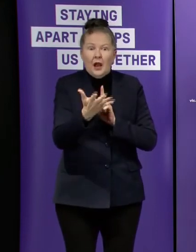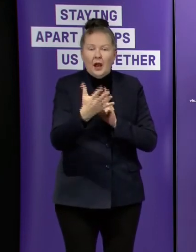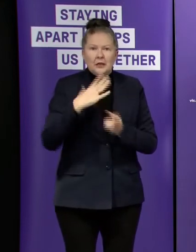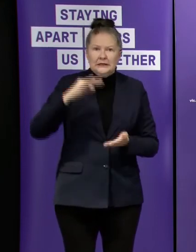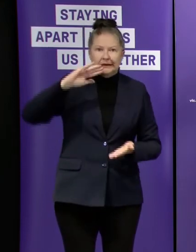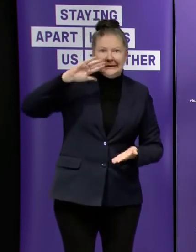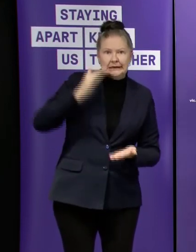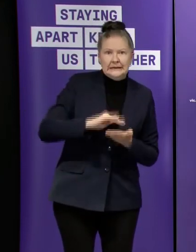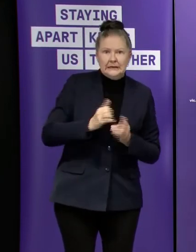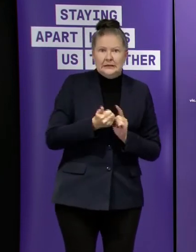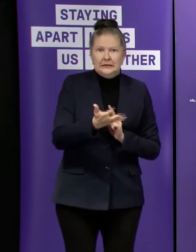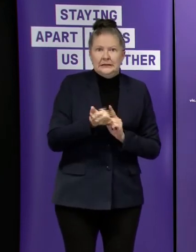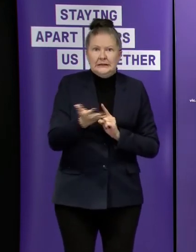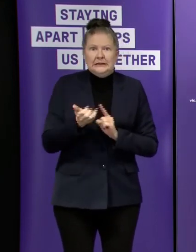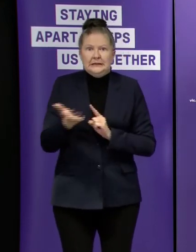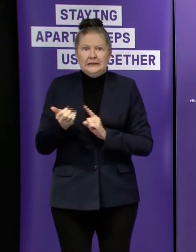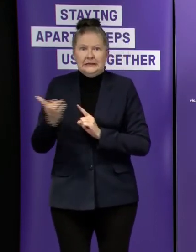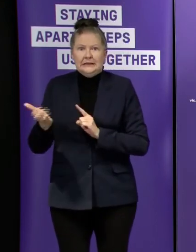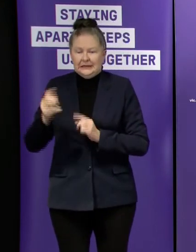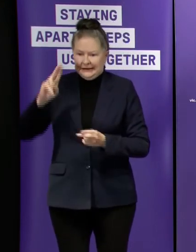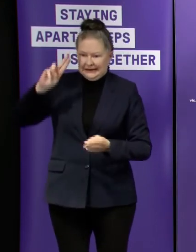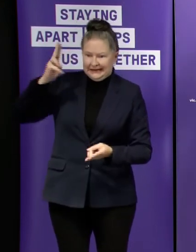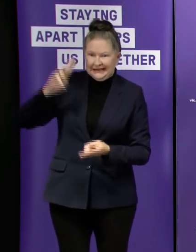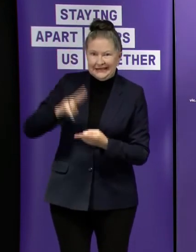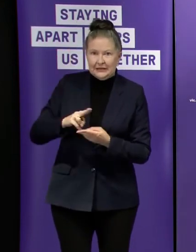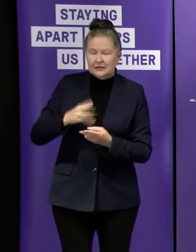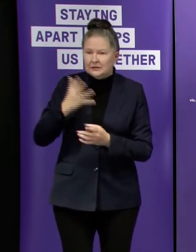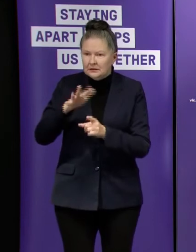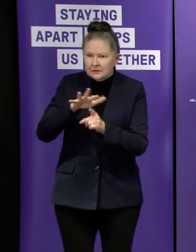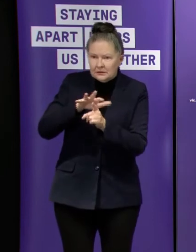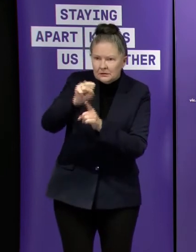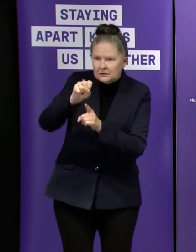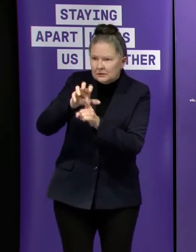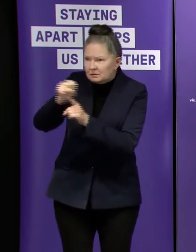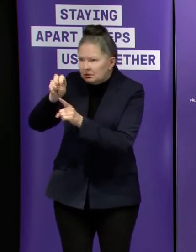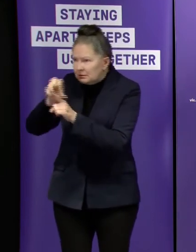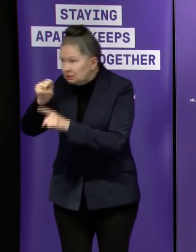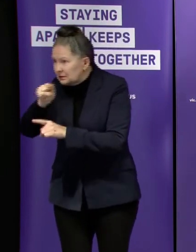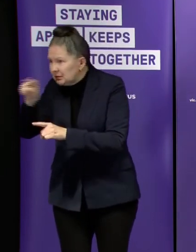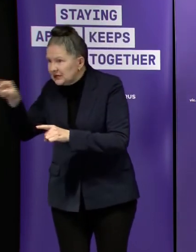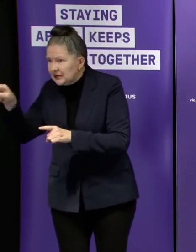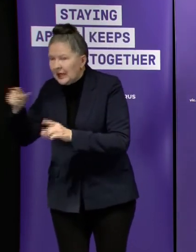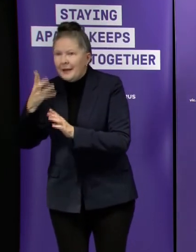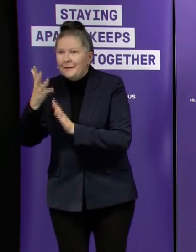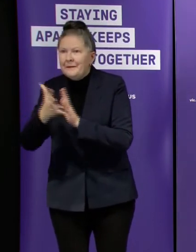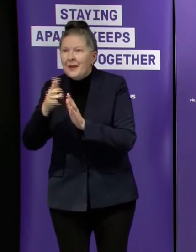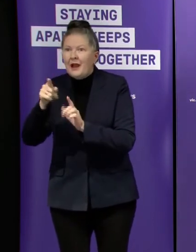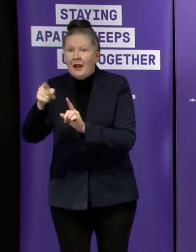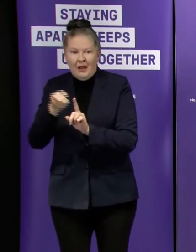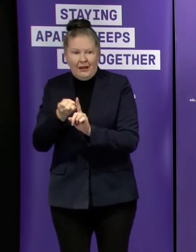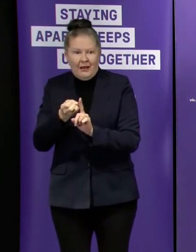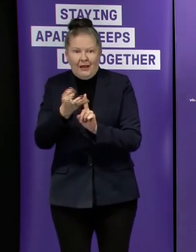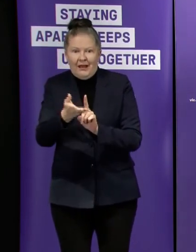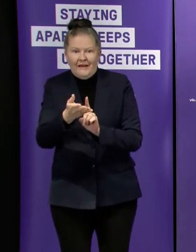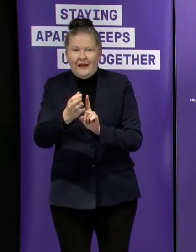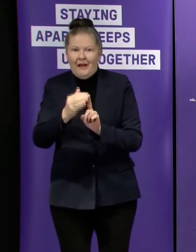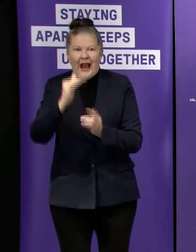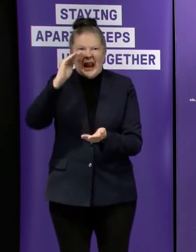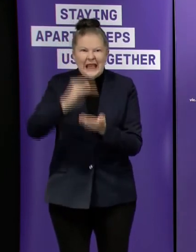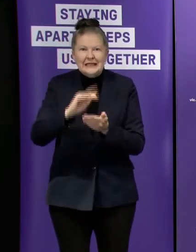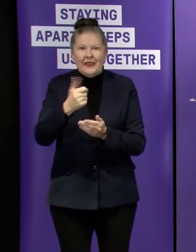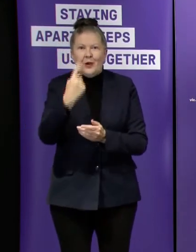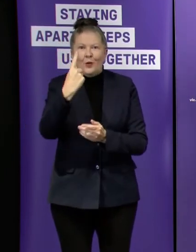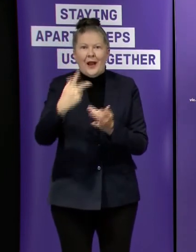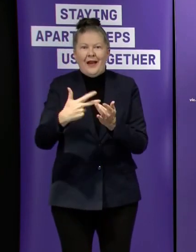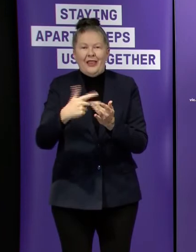that's how we drive numbers down by having not every person who's got the virus infecting one other but every second every third every fourth and